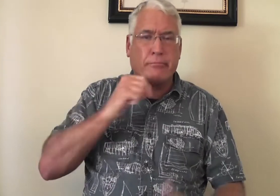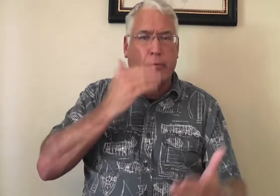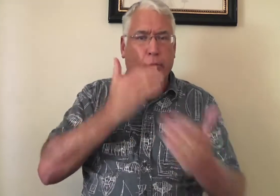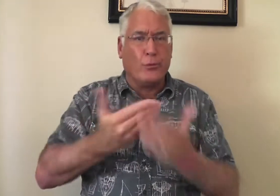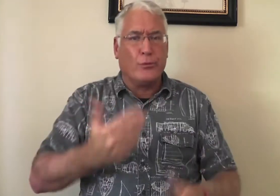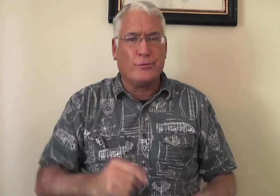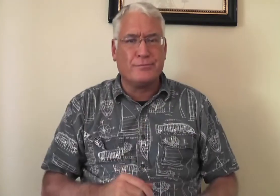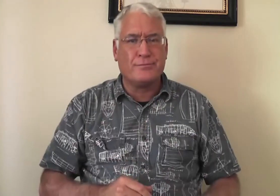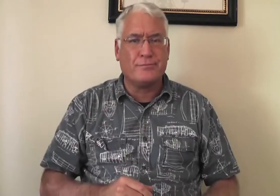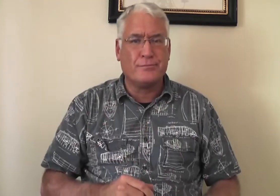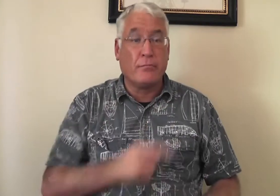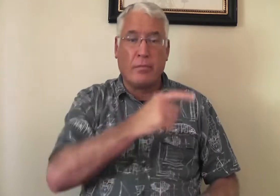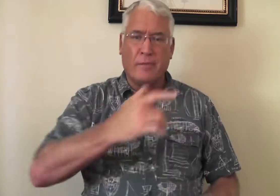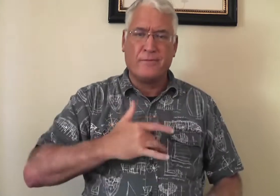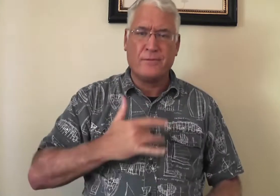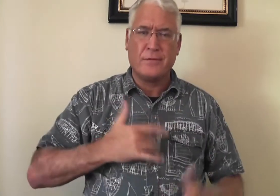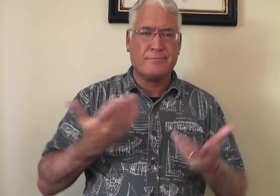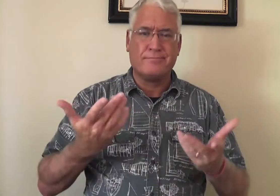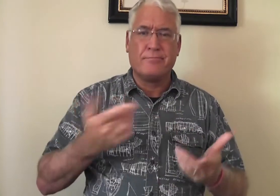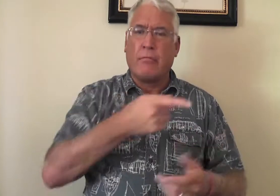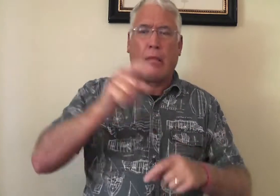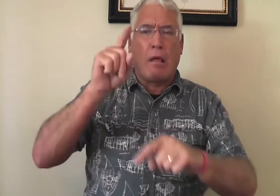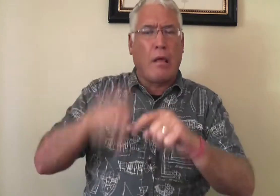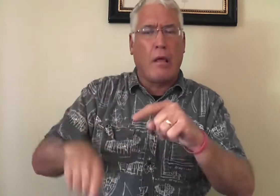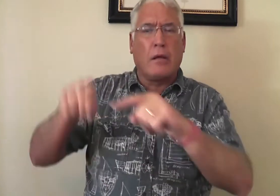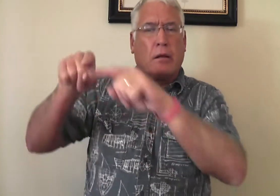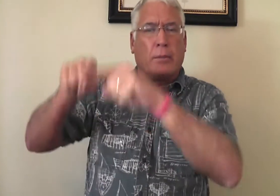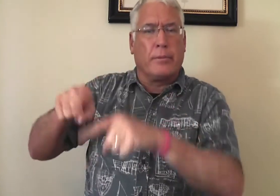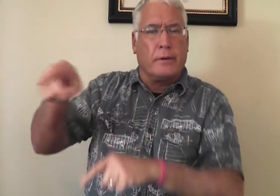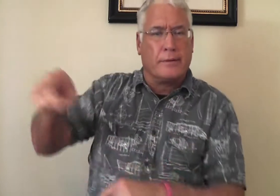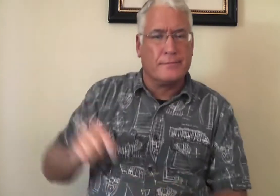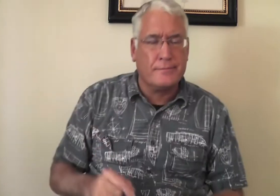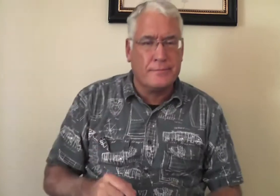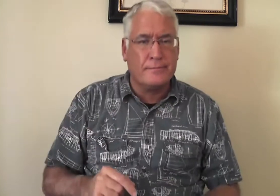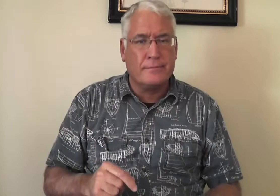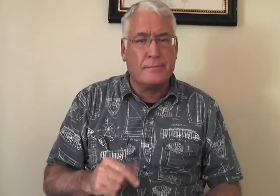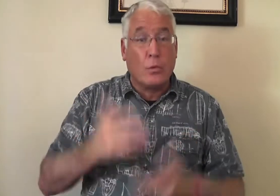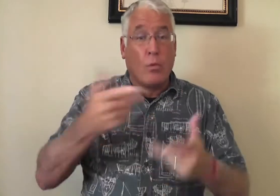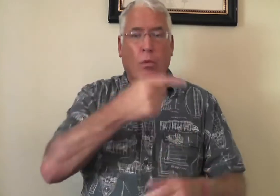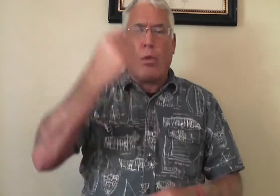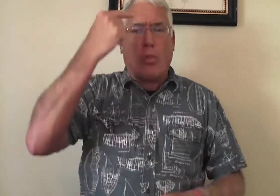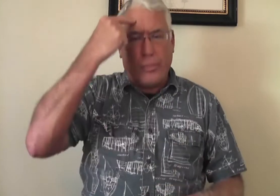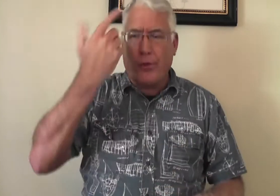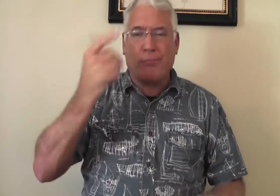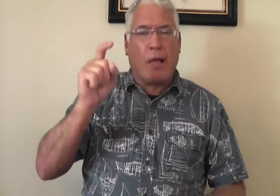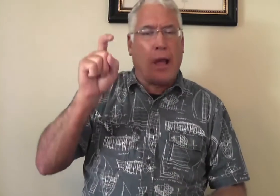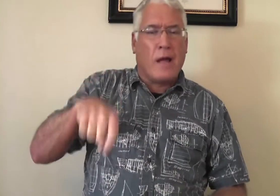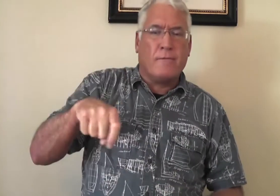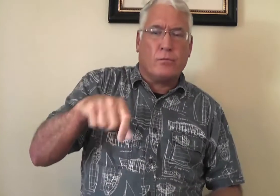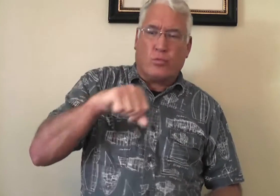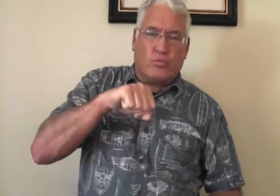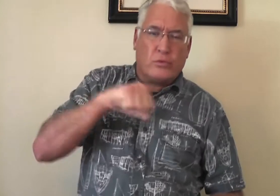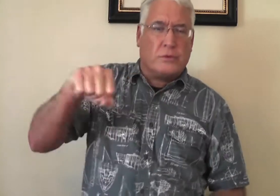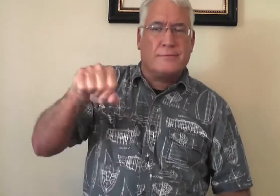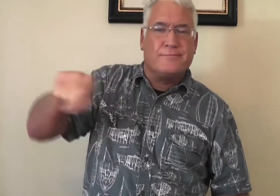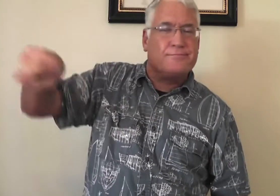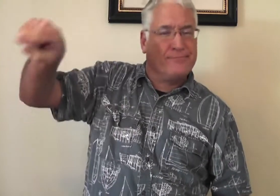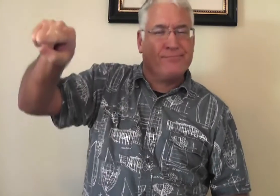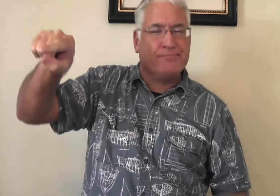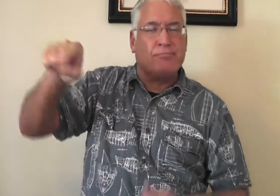justice system now? It's not good. And they felt they can't depend on the justice system. They thought we